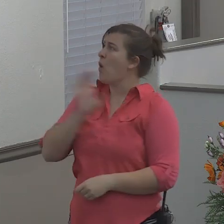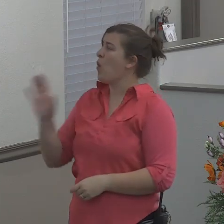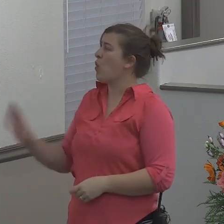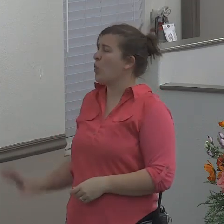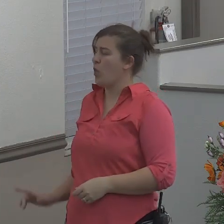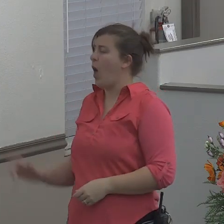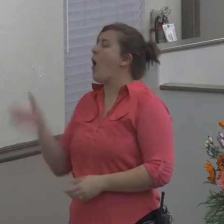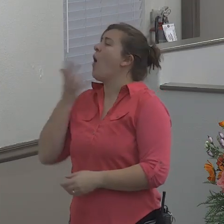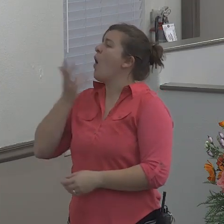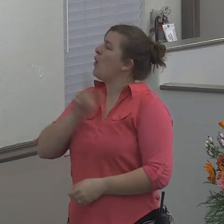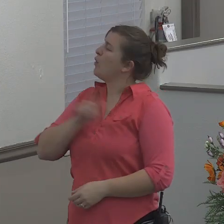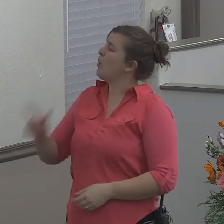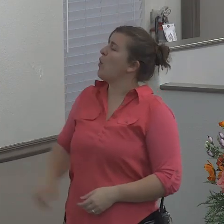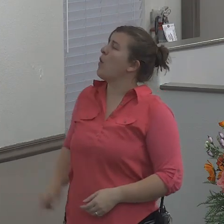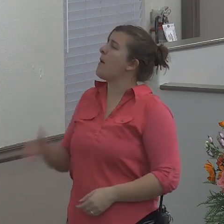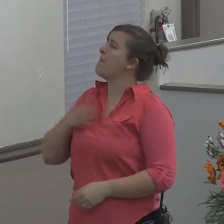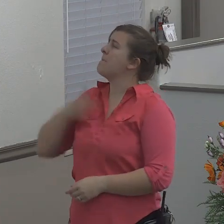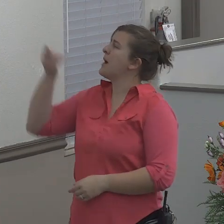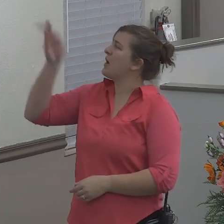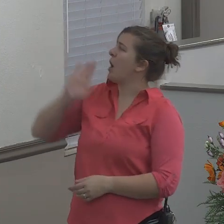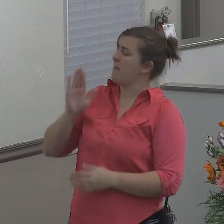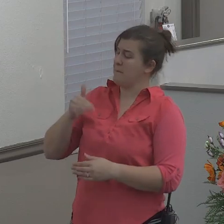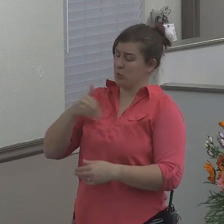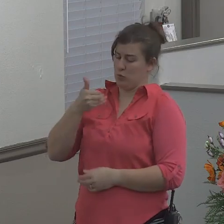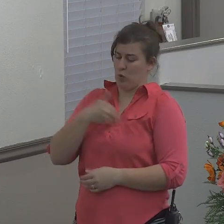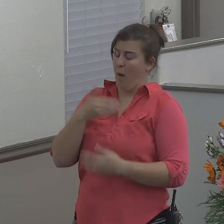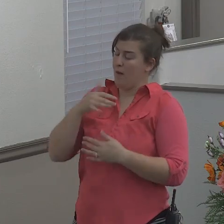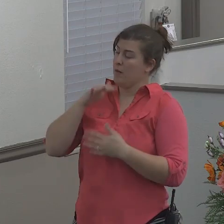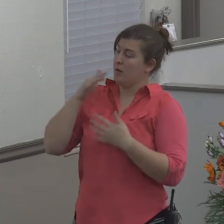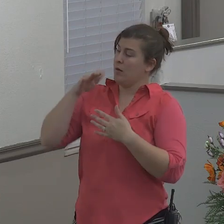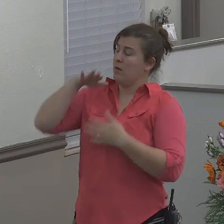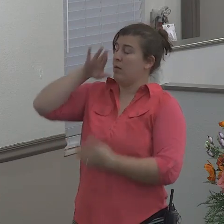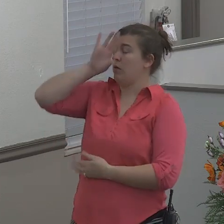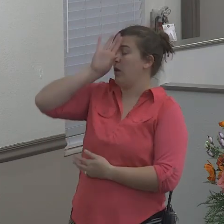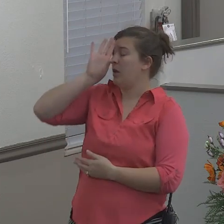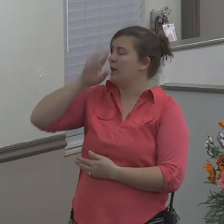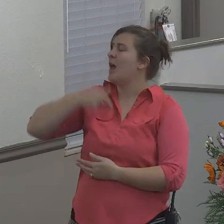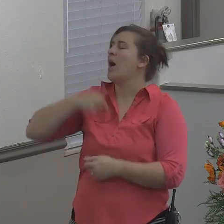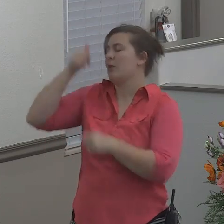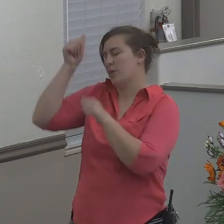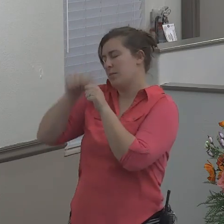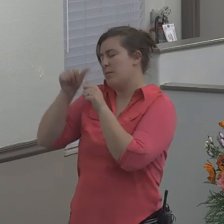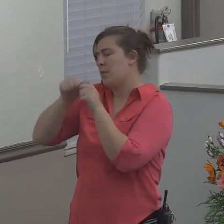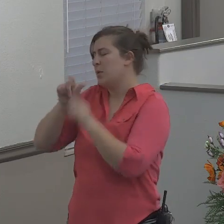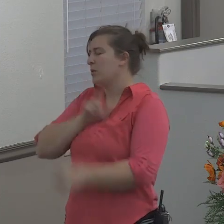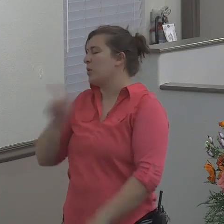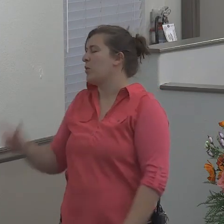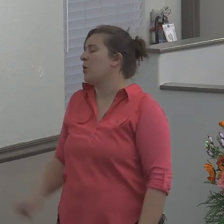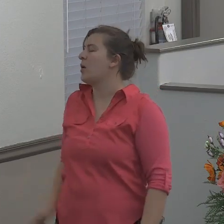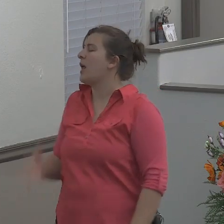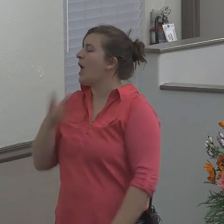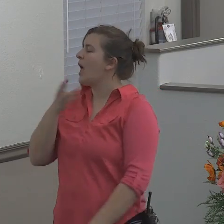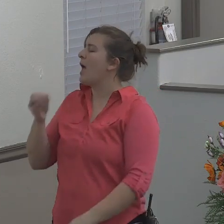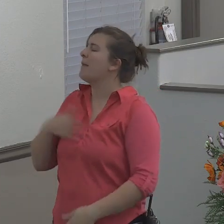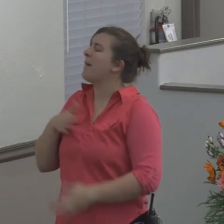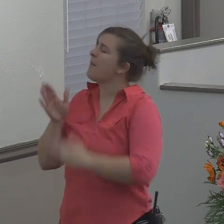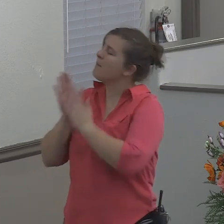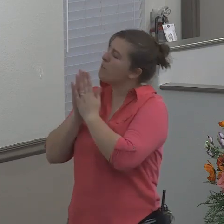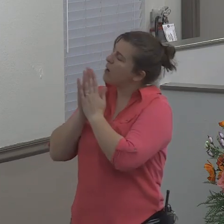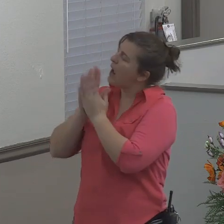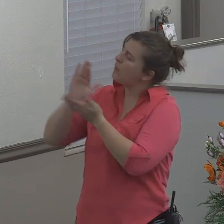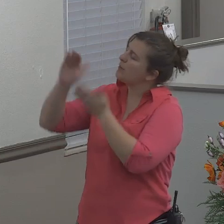when my soul fainted within me, I remembered the Lord, and my prayers came in unto thee, into thine holy temple.